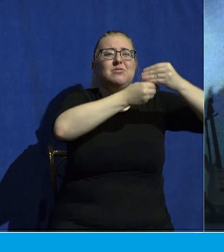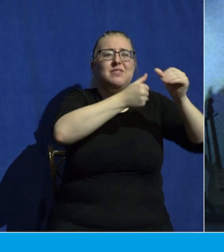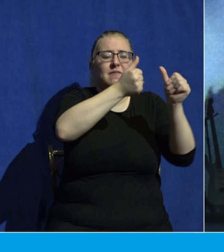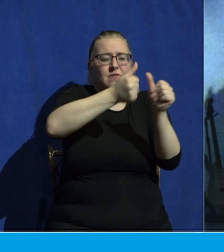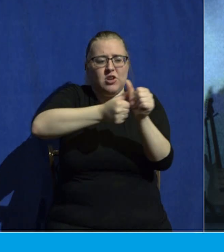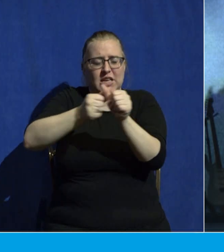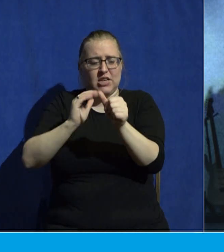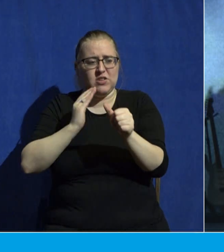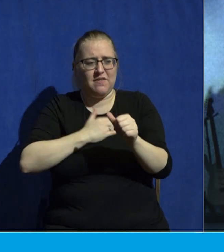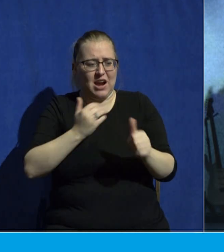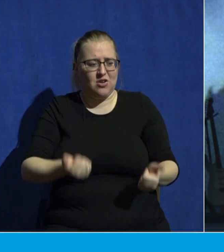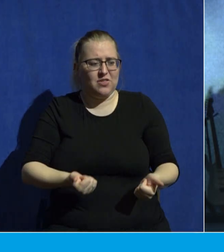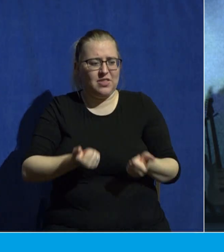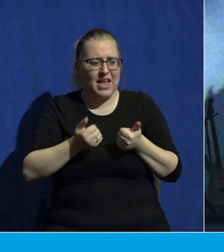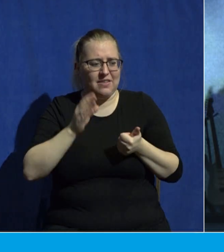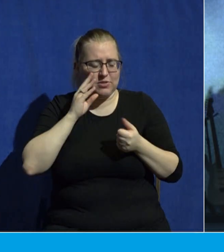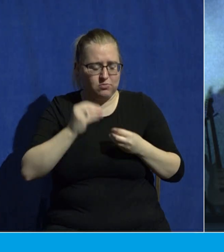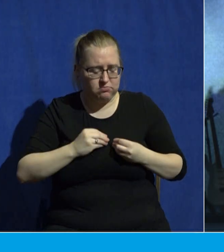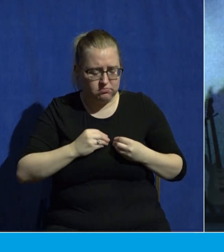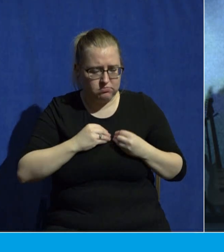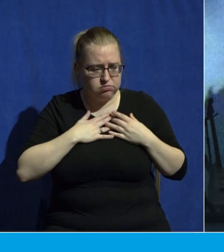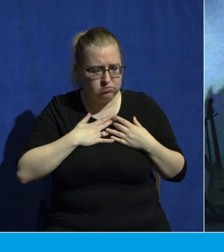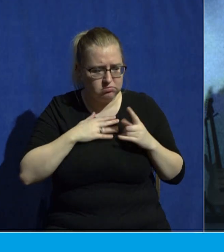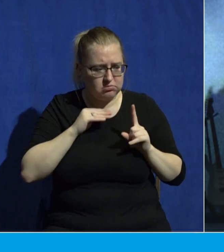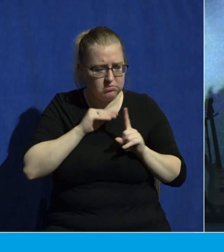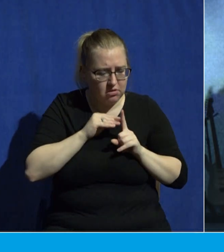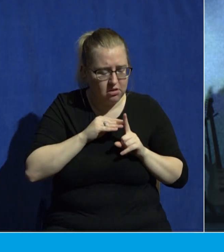to believe in Jesus